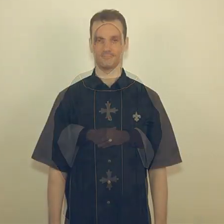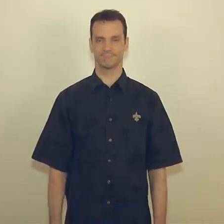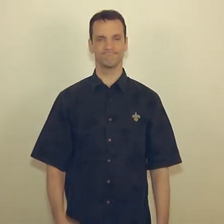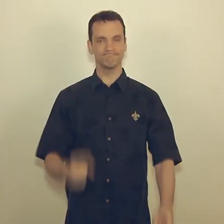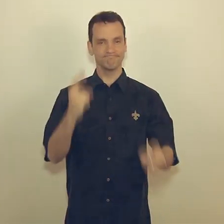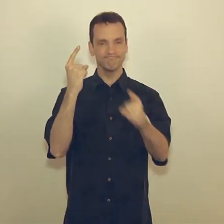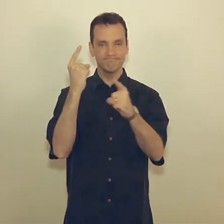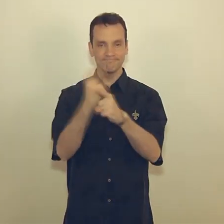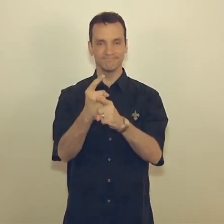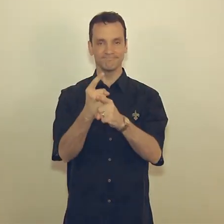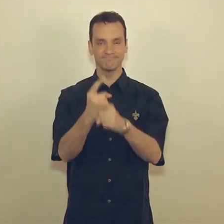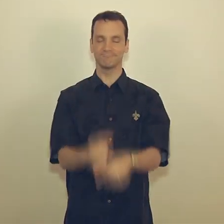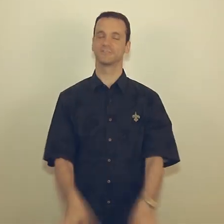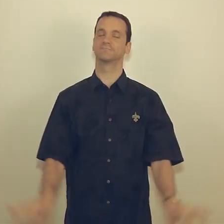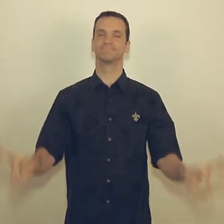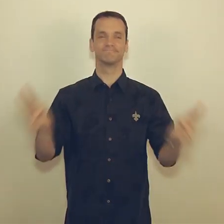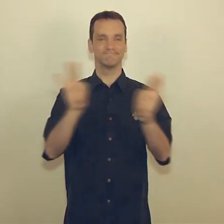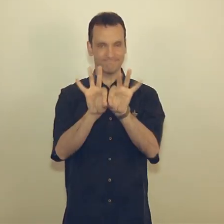It is right and just.